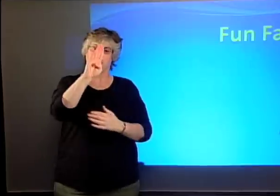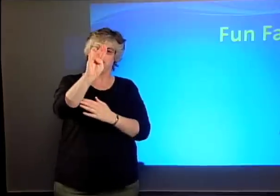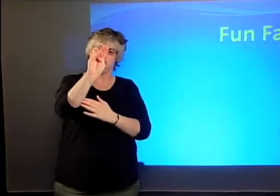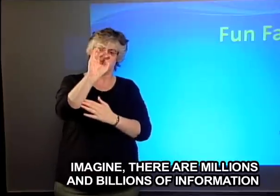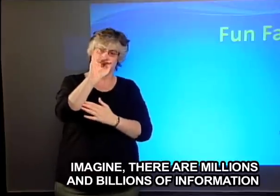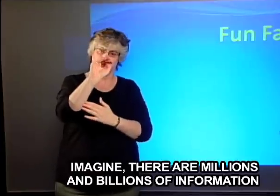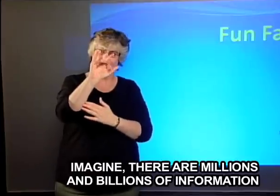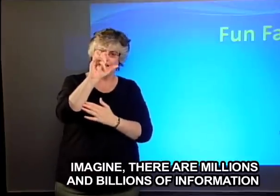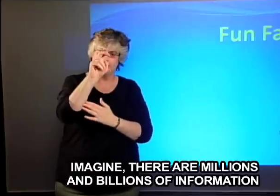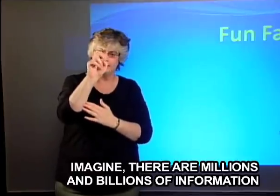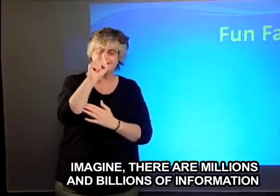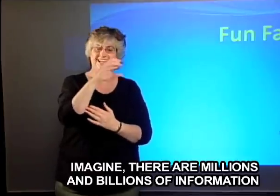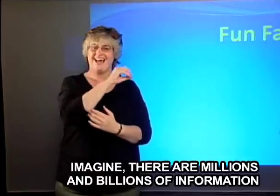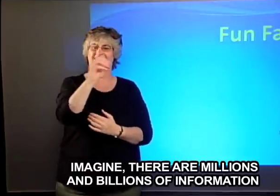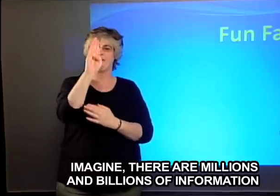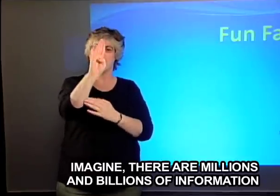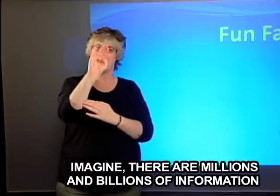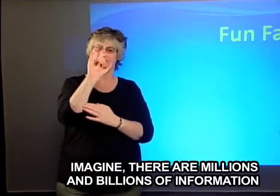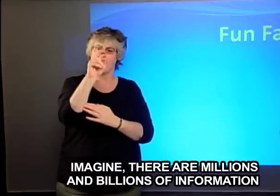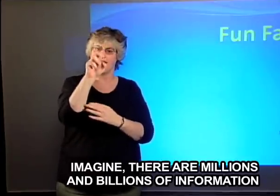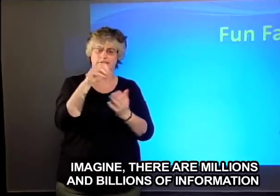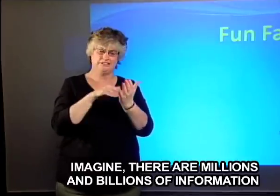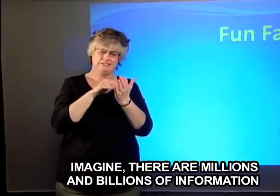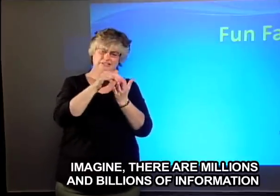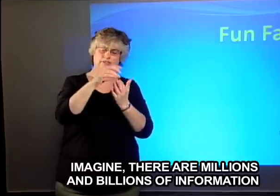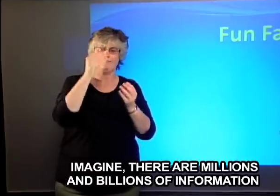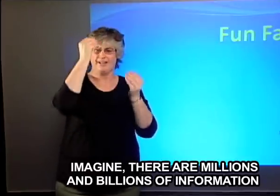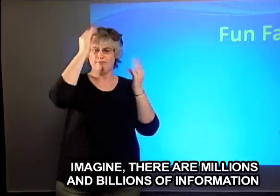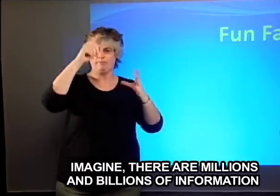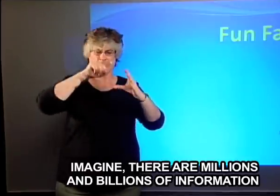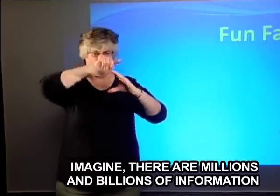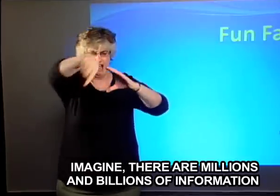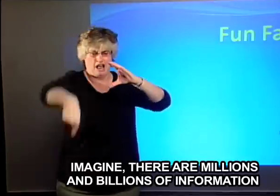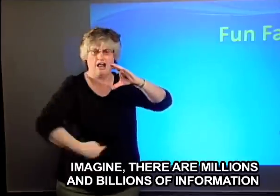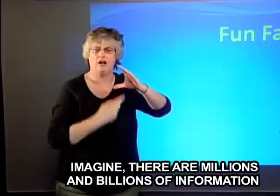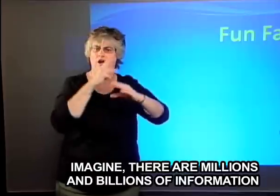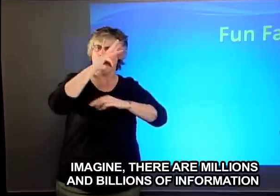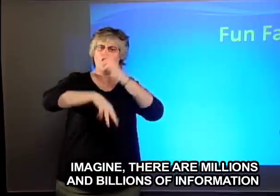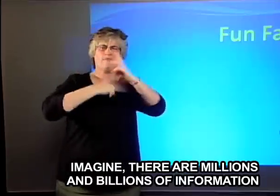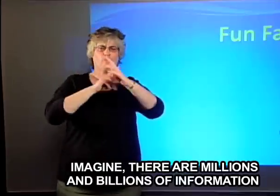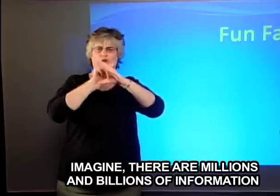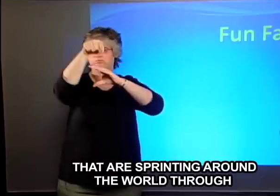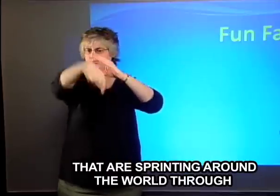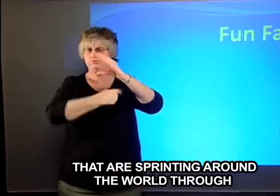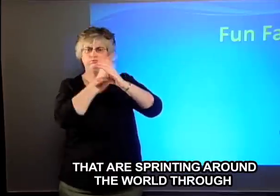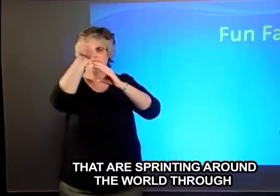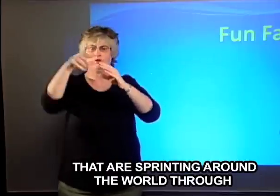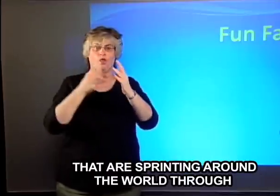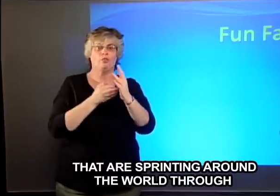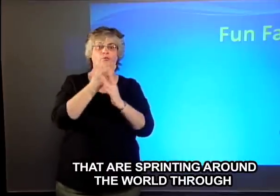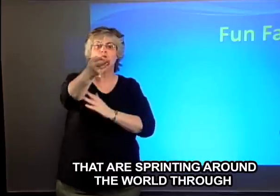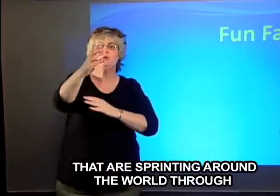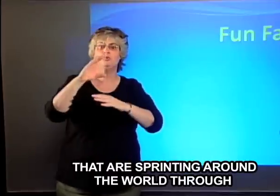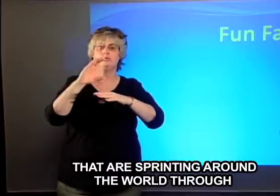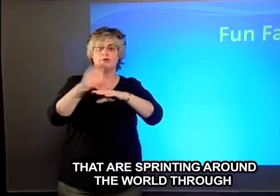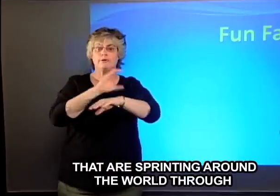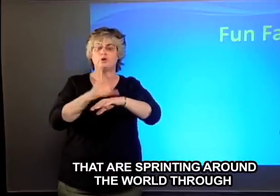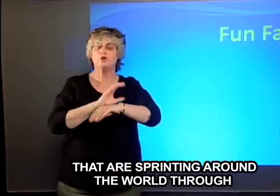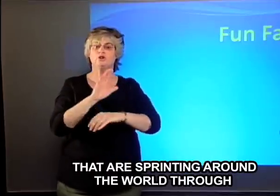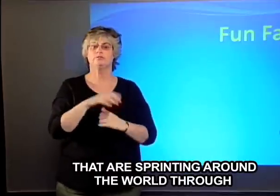Imagine there are millions and billions of information that are sprinting around the world through